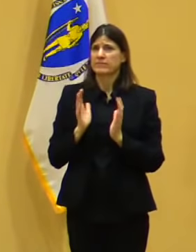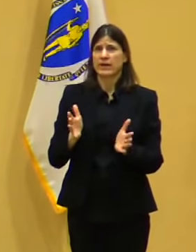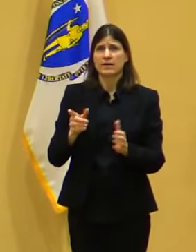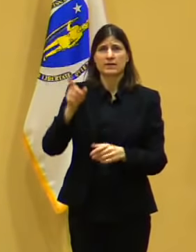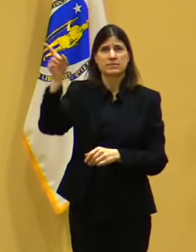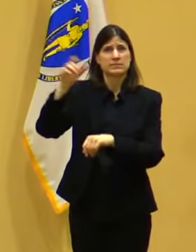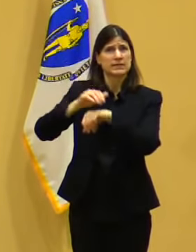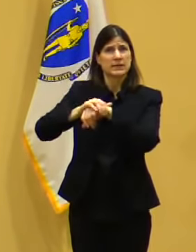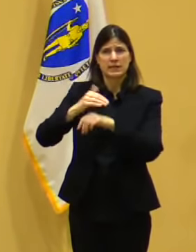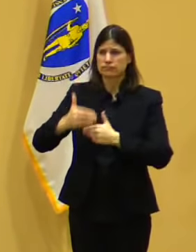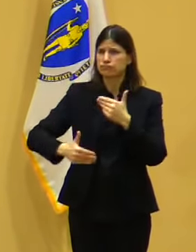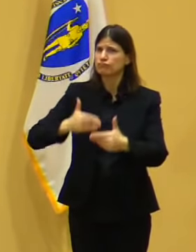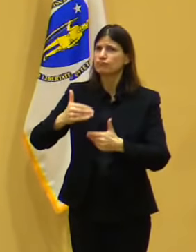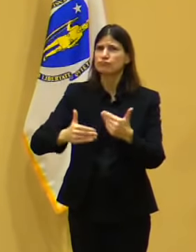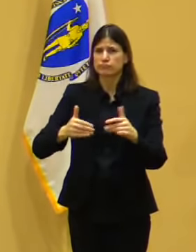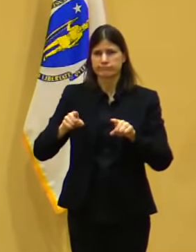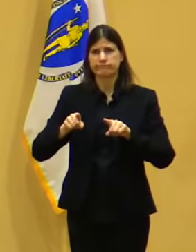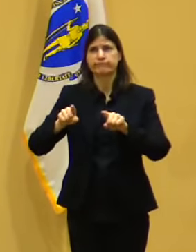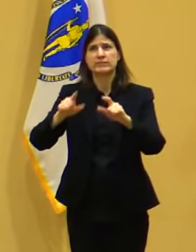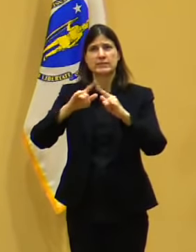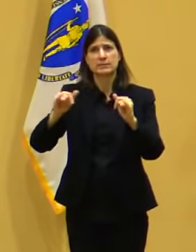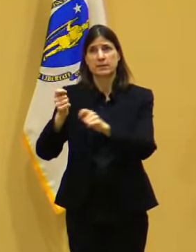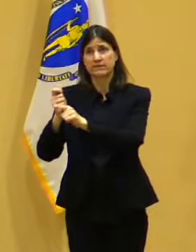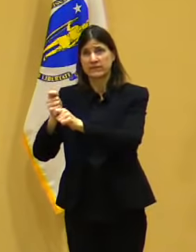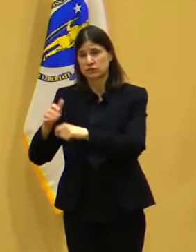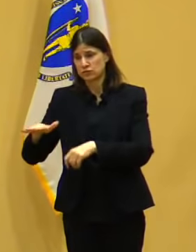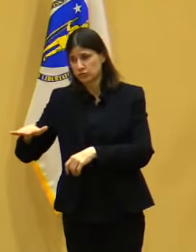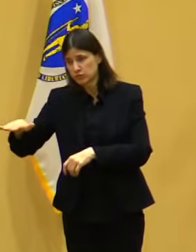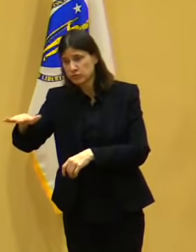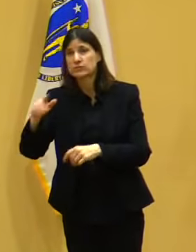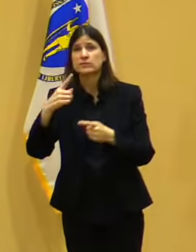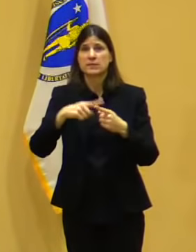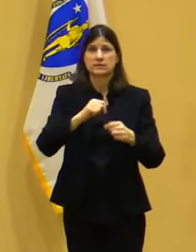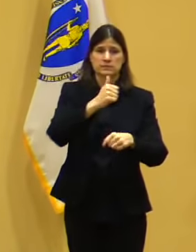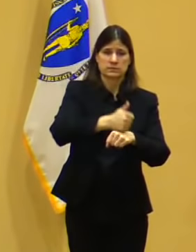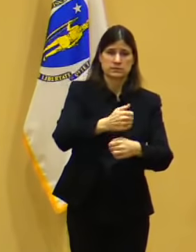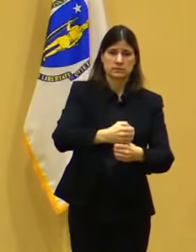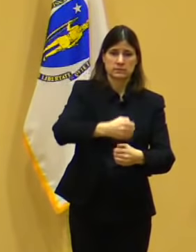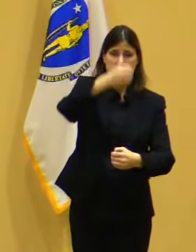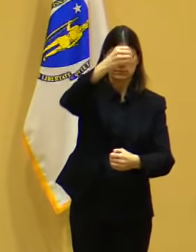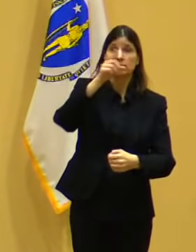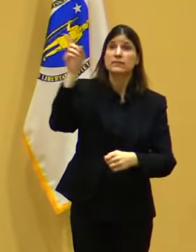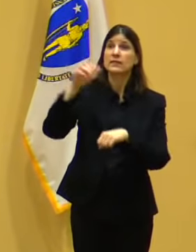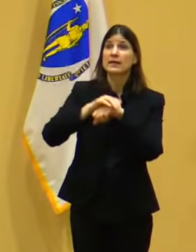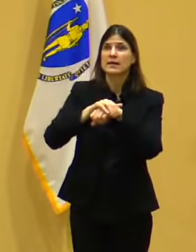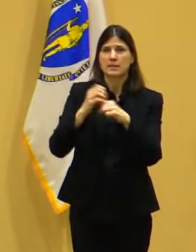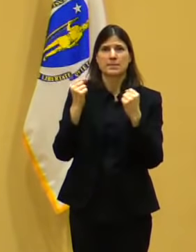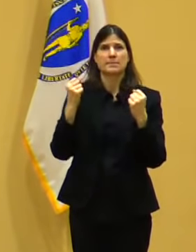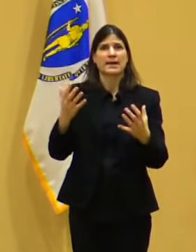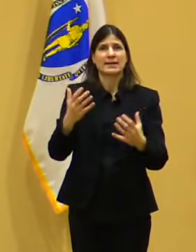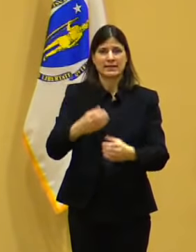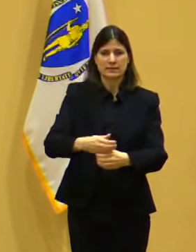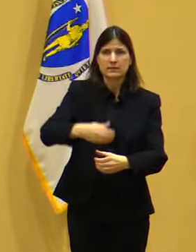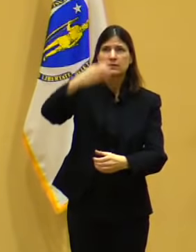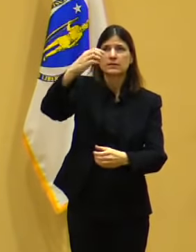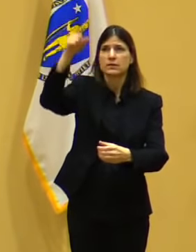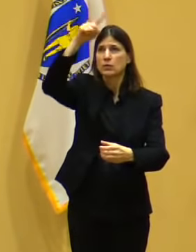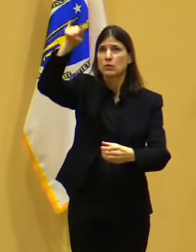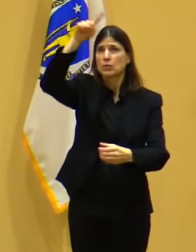quite well. I mean, England has a ton of, the UK has a ton of offshore wind, and they also have a very vibrant fishing community.